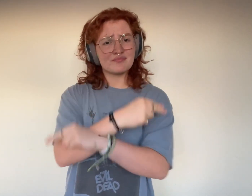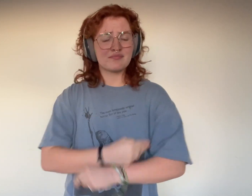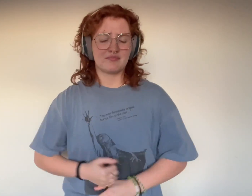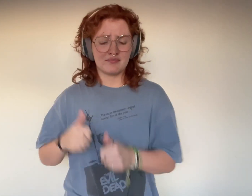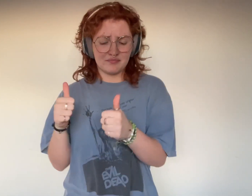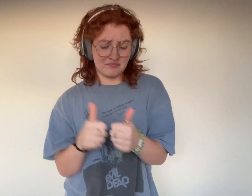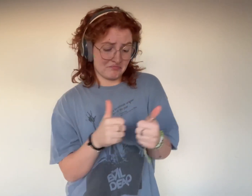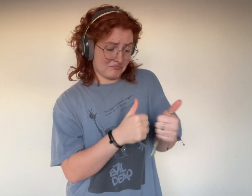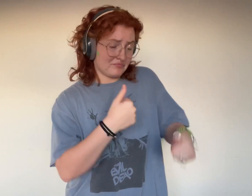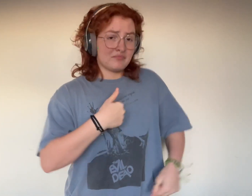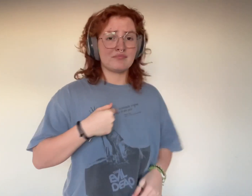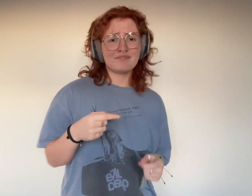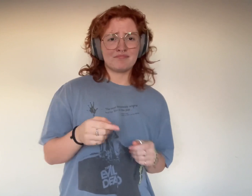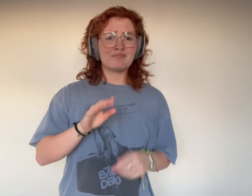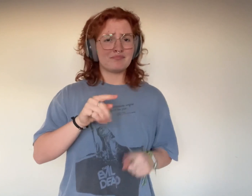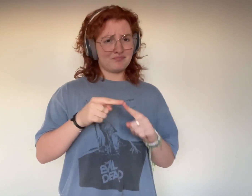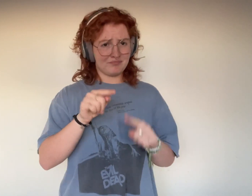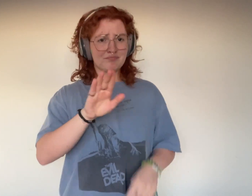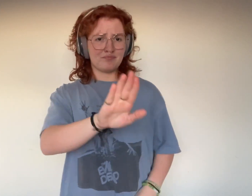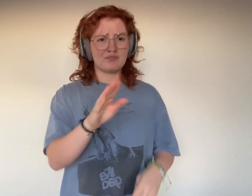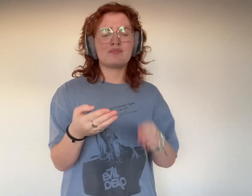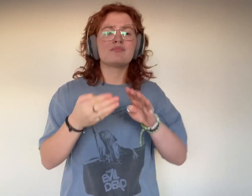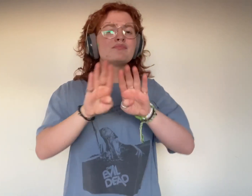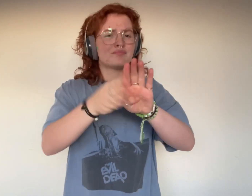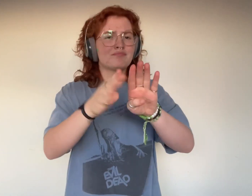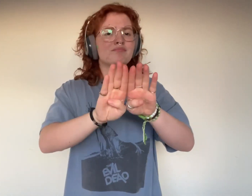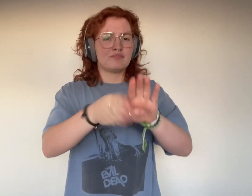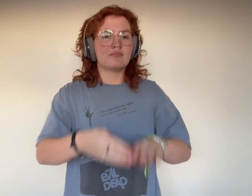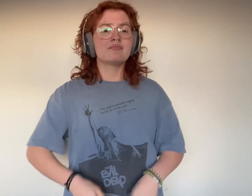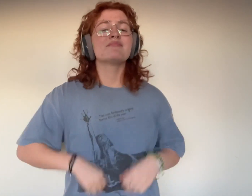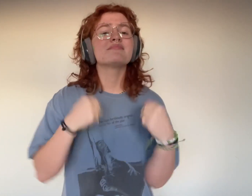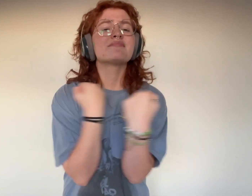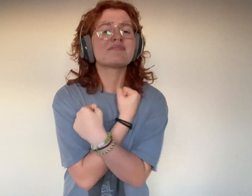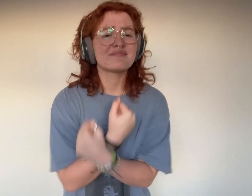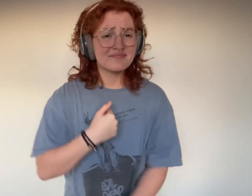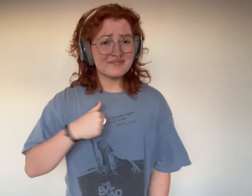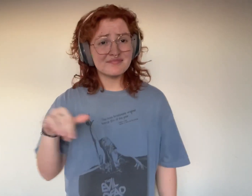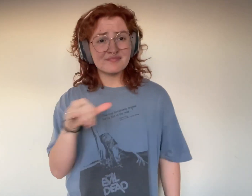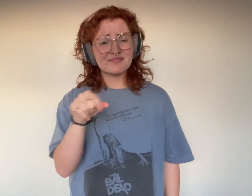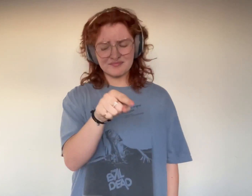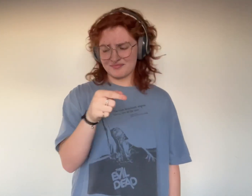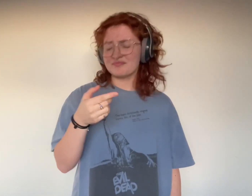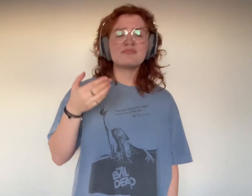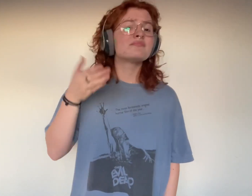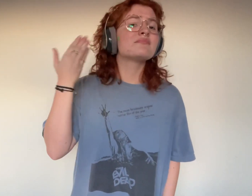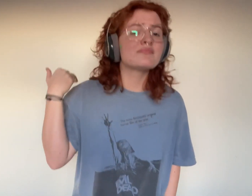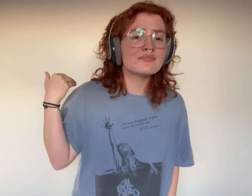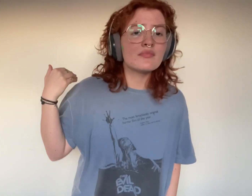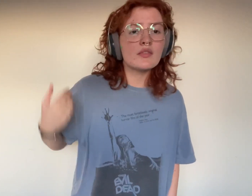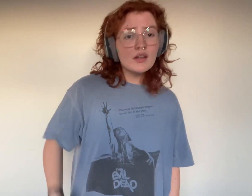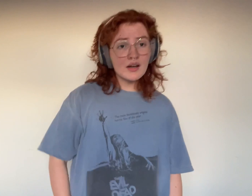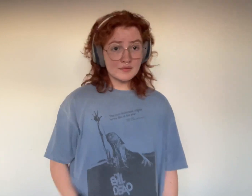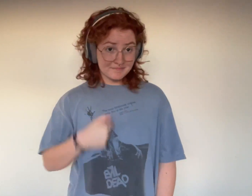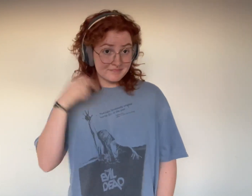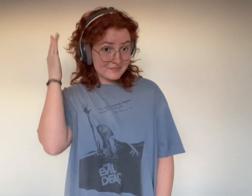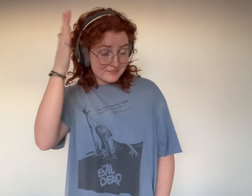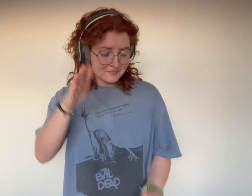me ride back to your door Love me like you used to, and I'll praise you